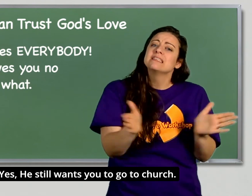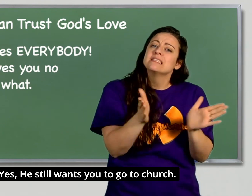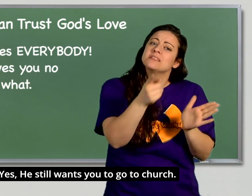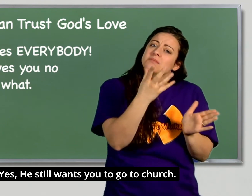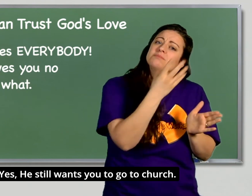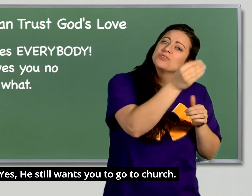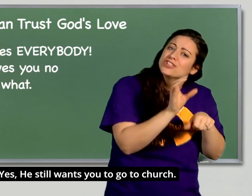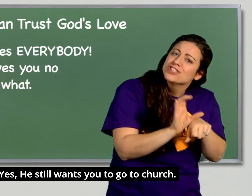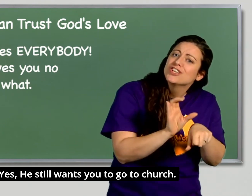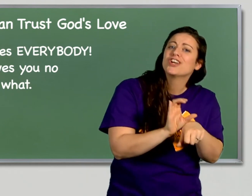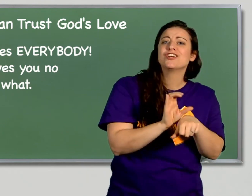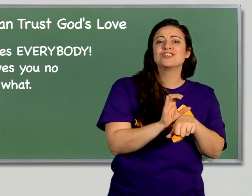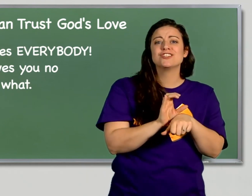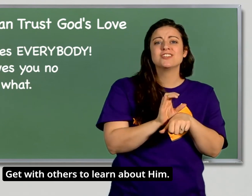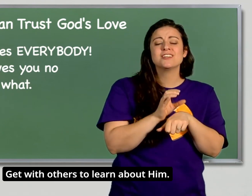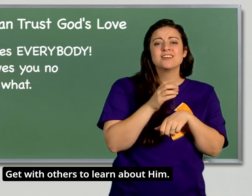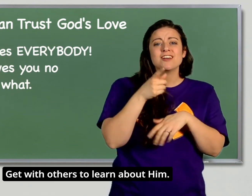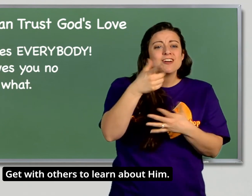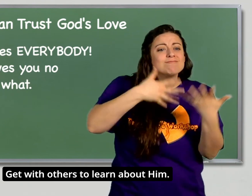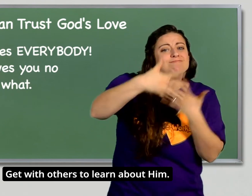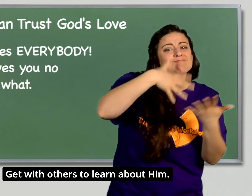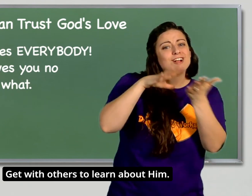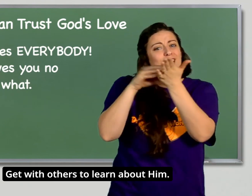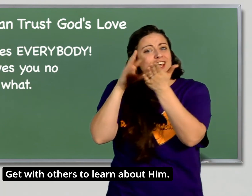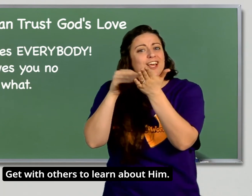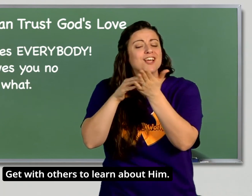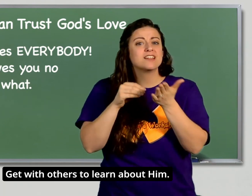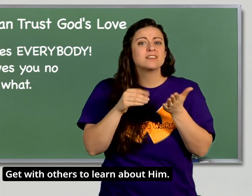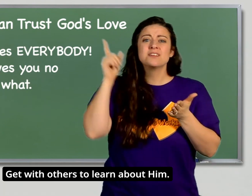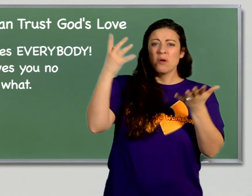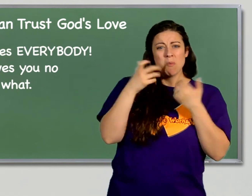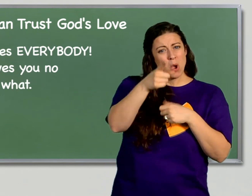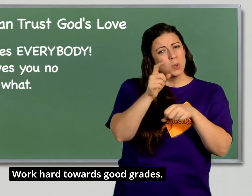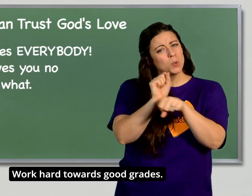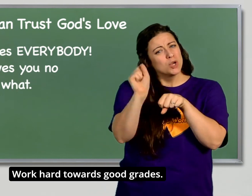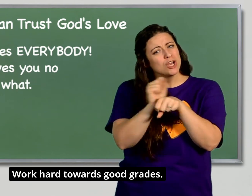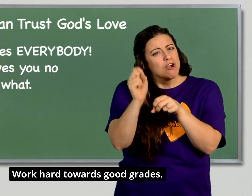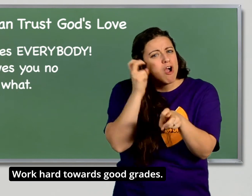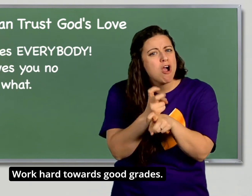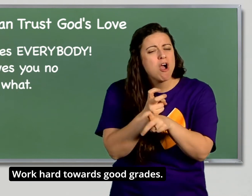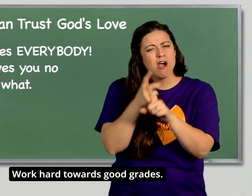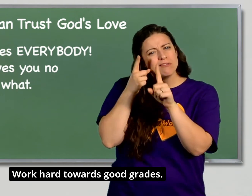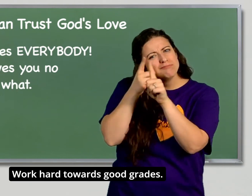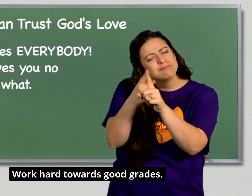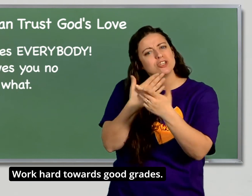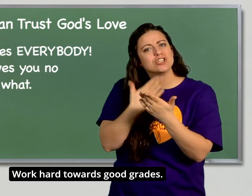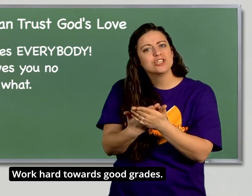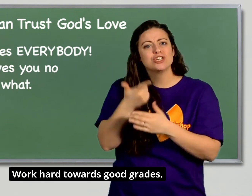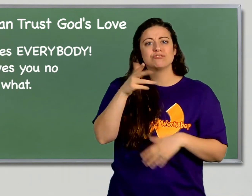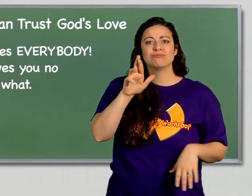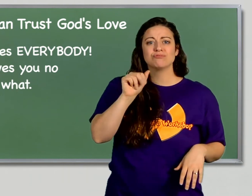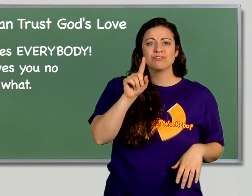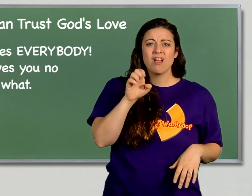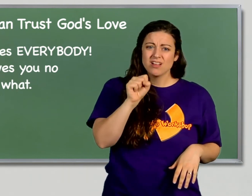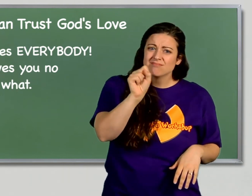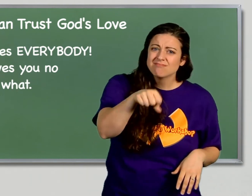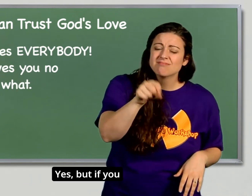wants you to go to church Get with others to learn about Him Work hard towards good grades Yes,